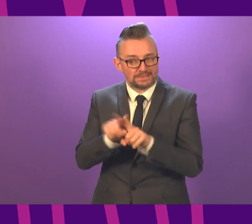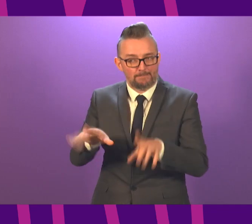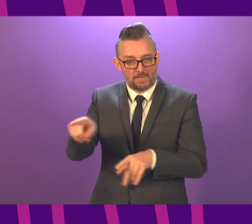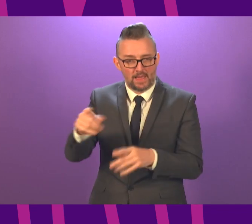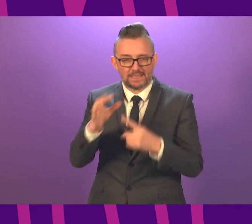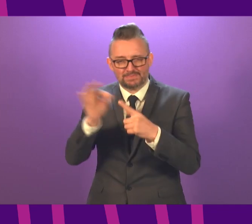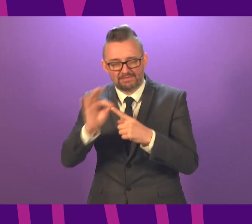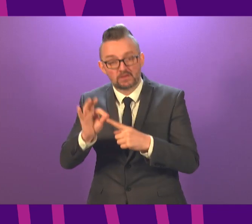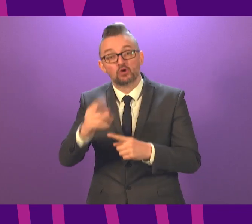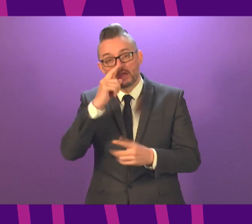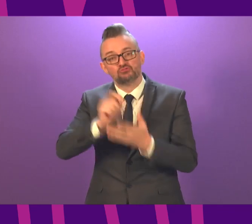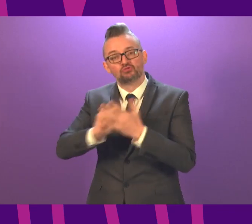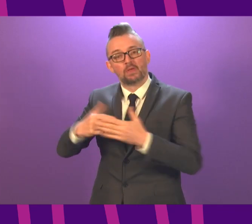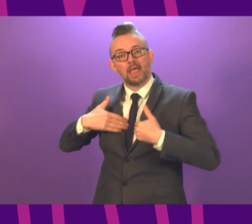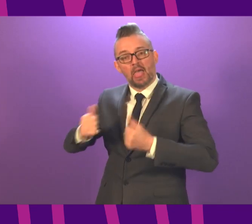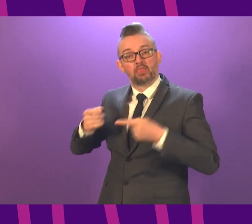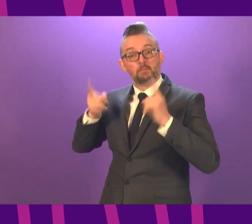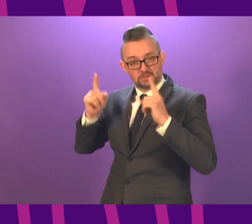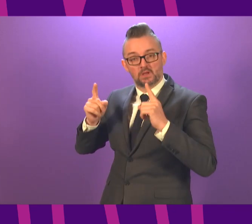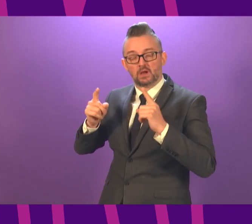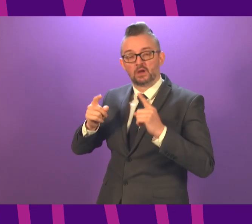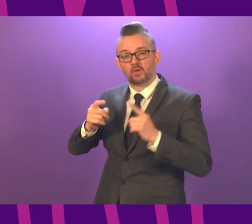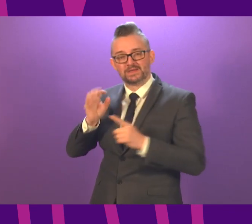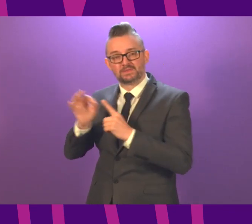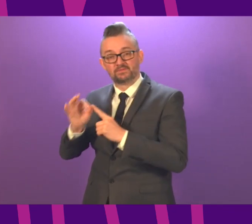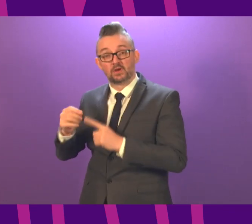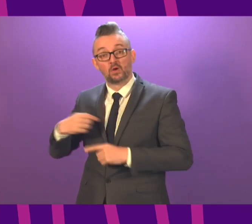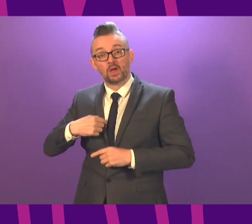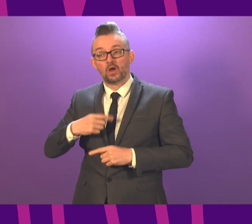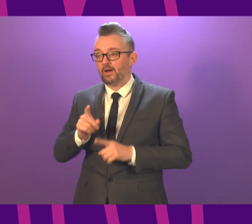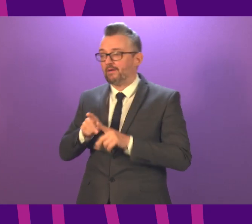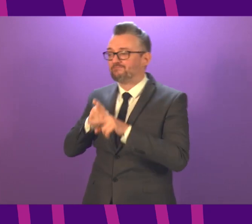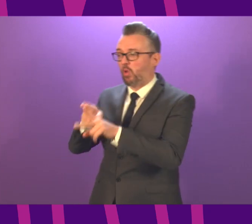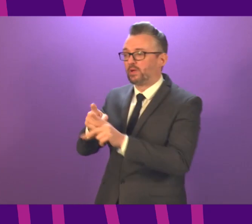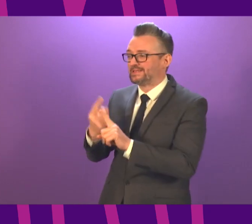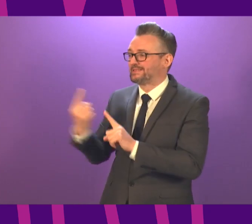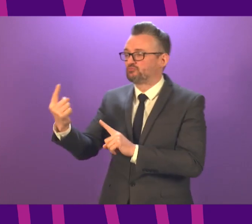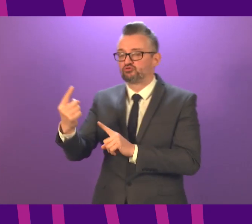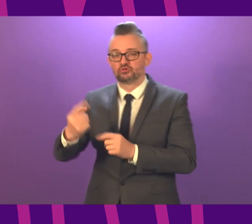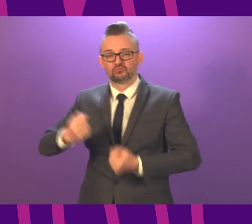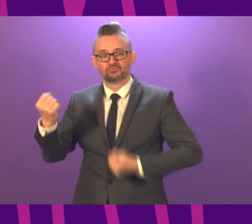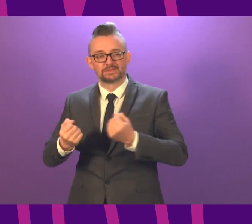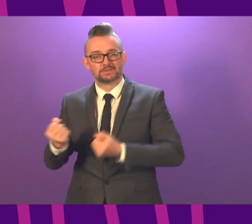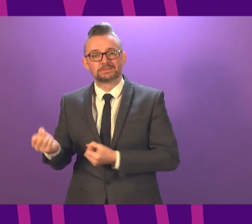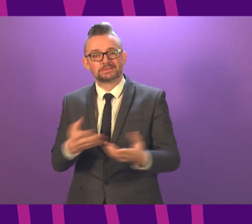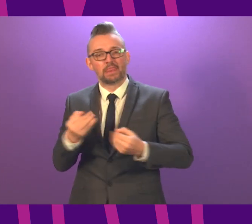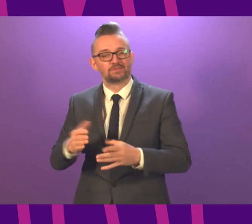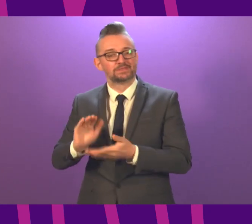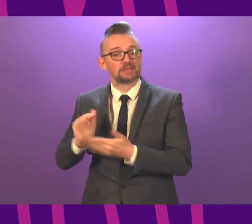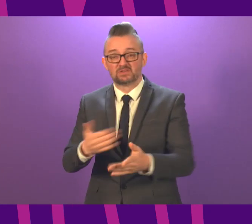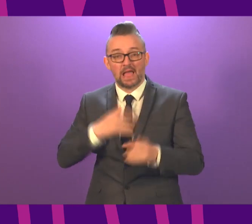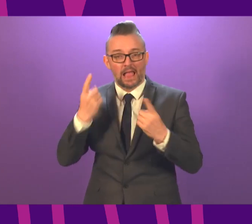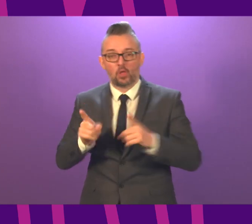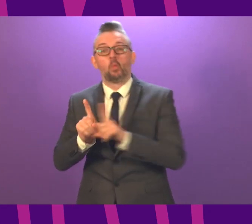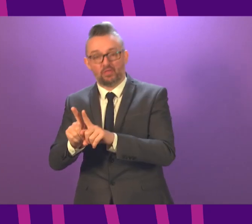into that particular case. Obviously, we cannot be there with every courier service, and therefore there will inevitably be things like that that